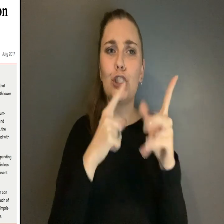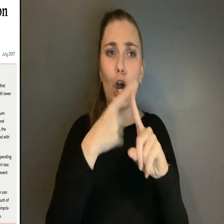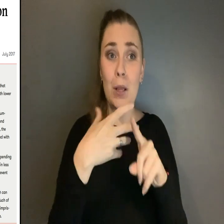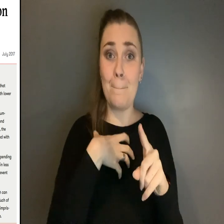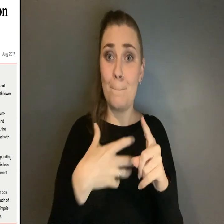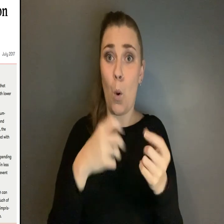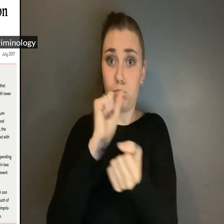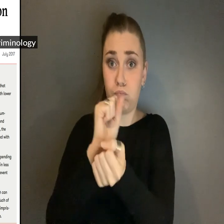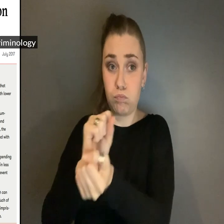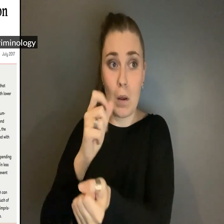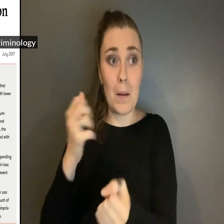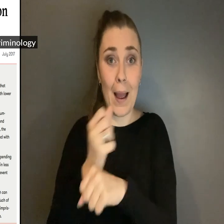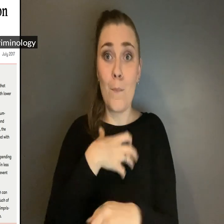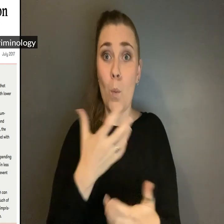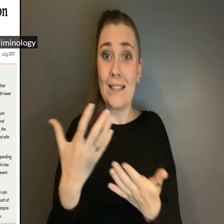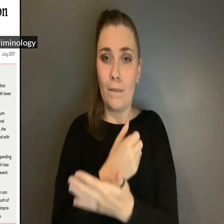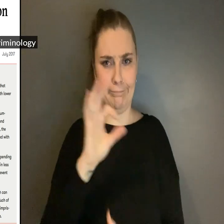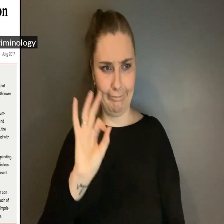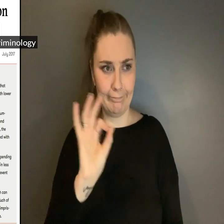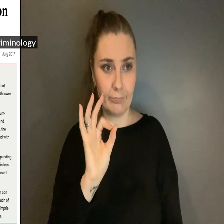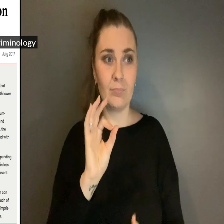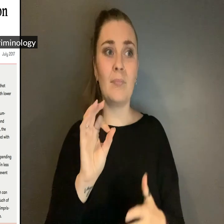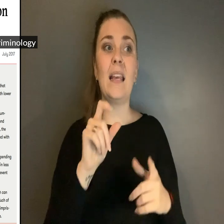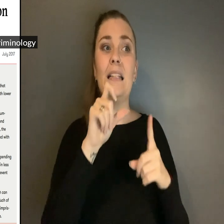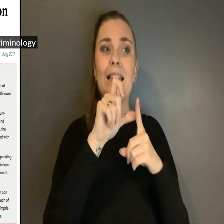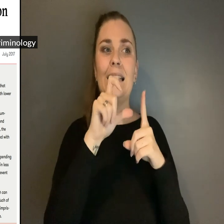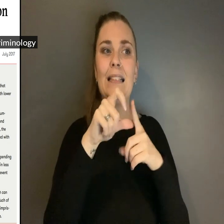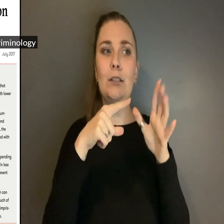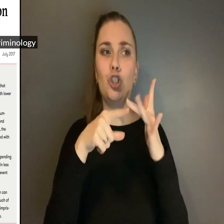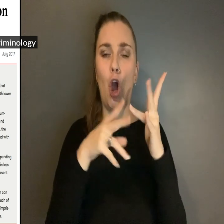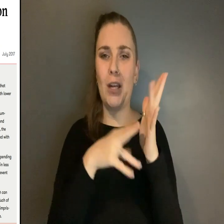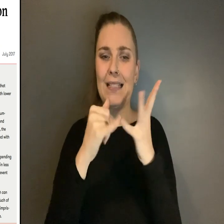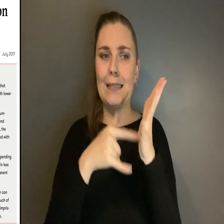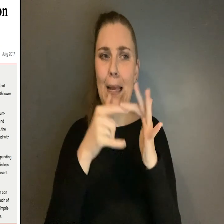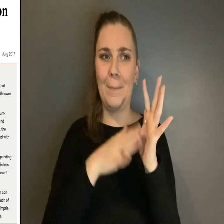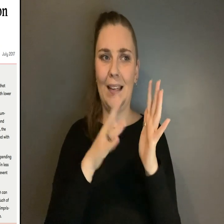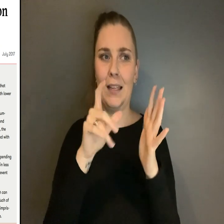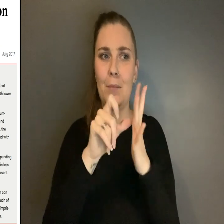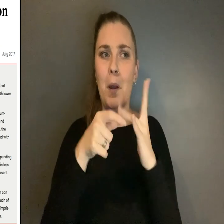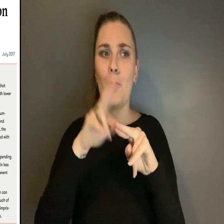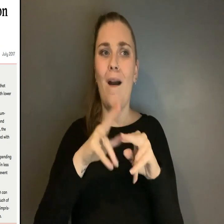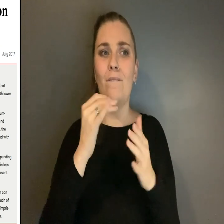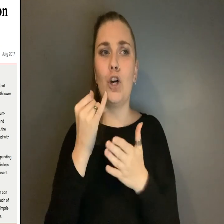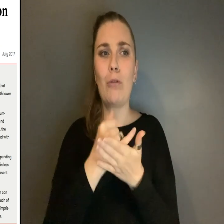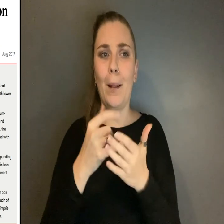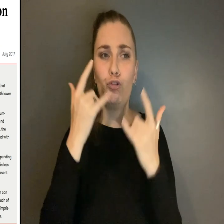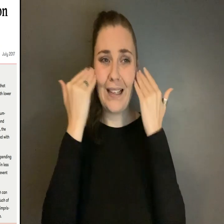make us safer Don Stamen, Department of Criminal Justice and Criminology At Loyola University Chicago